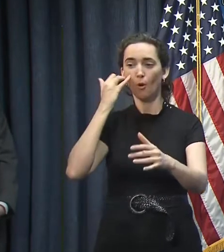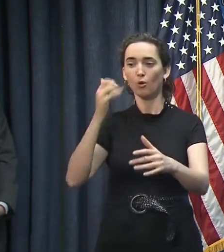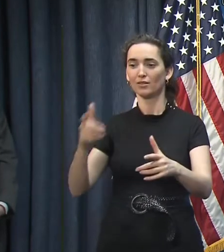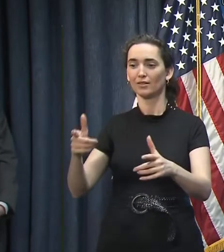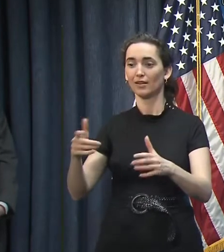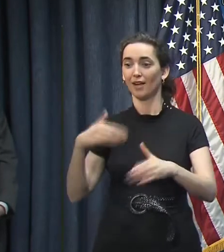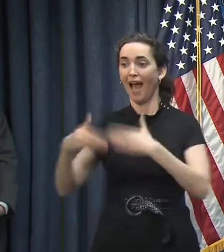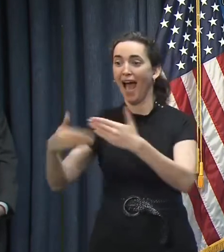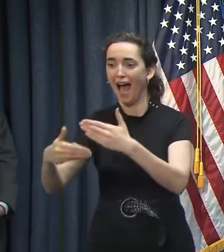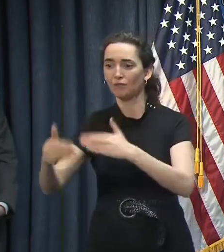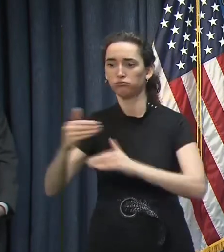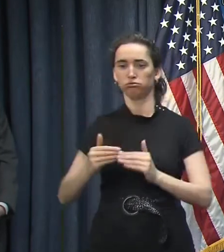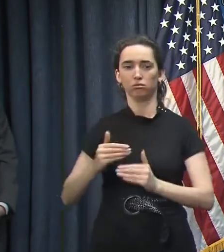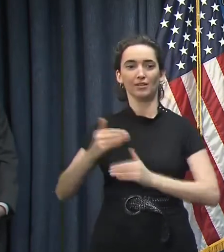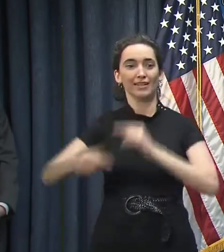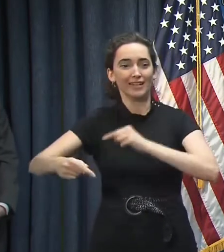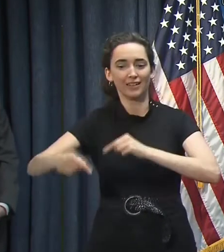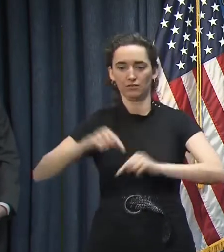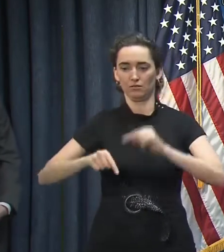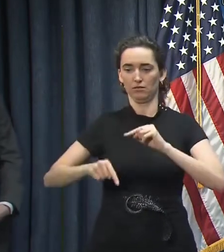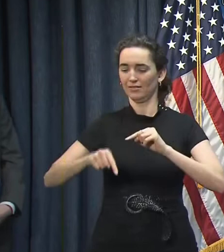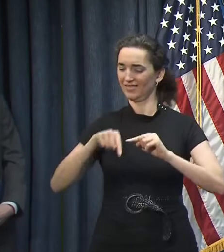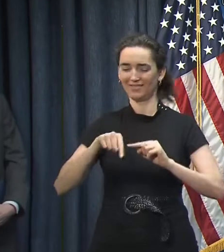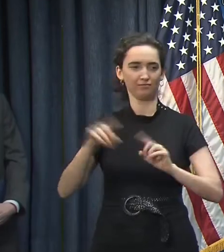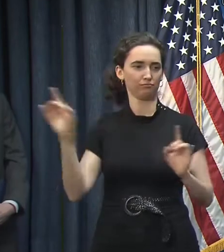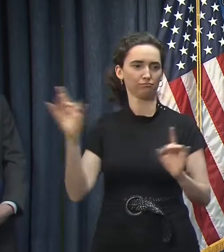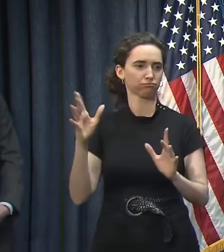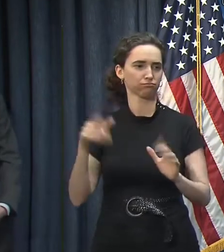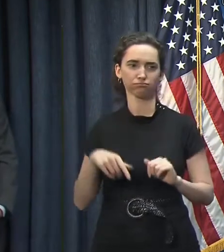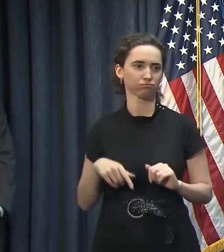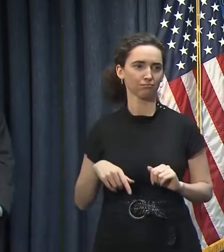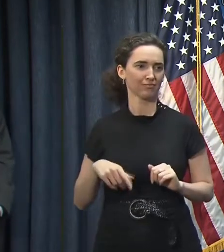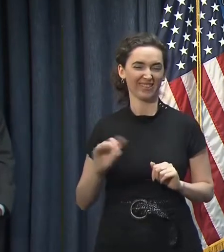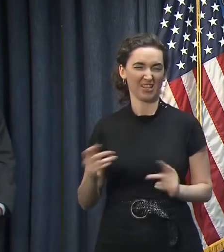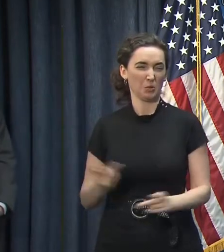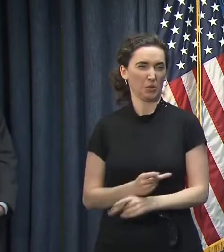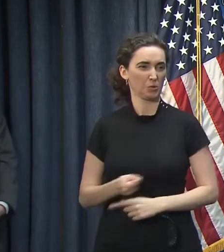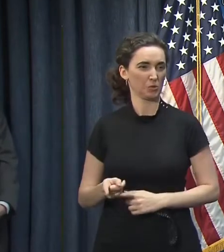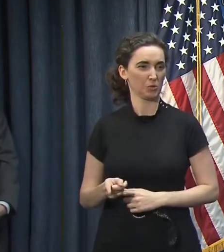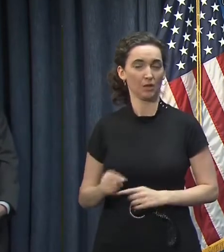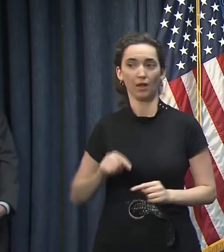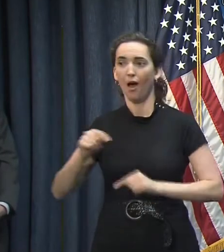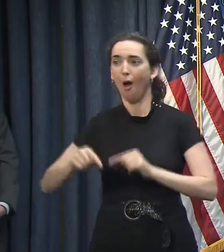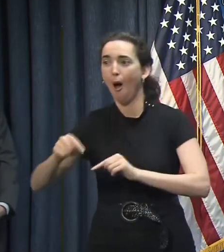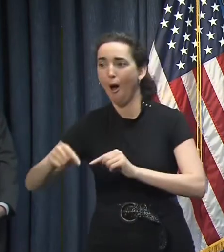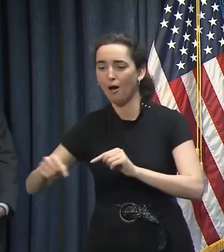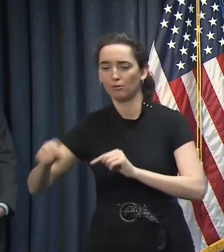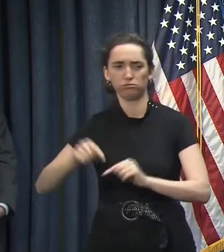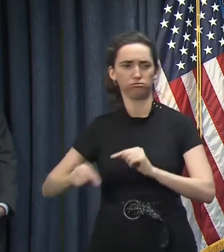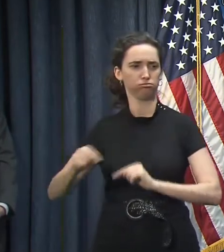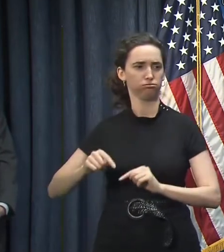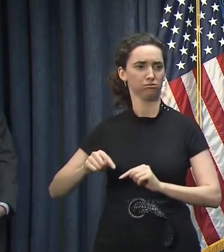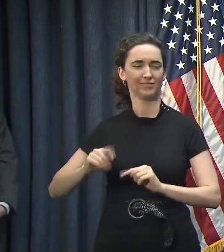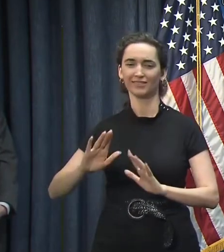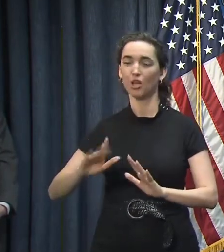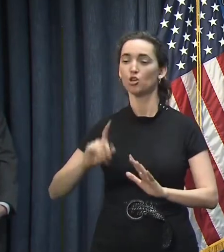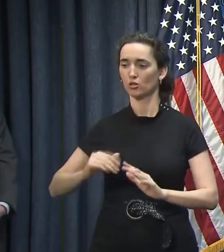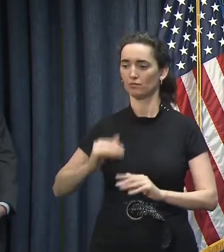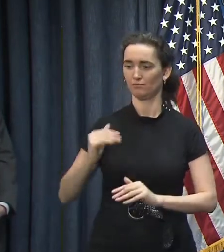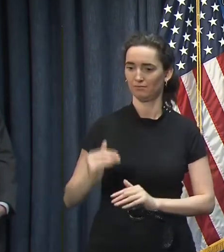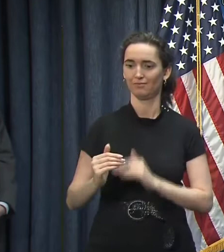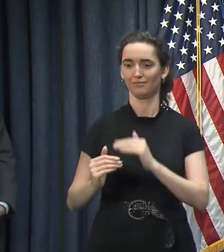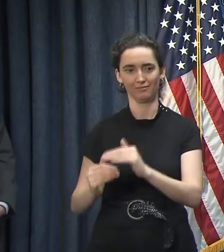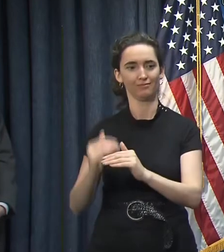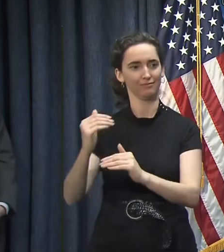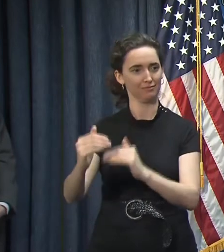and hitting the brakes, I think that's the worst thing that can happen. And so it's sort of like – and I think this analogy